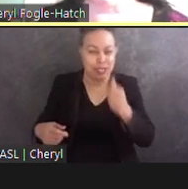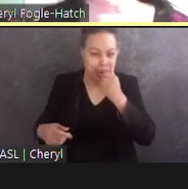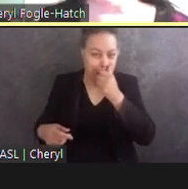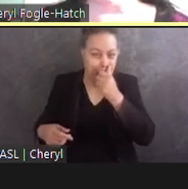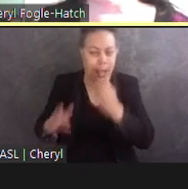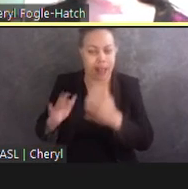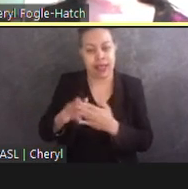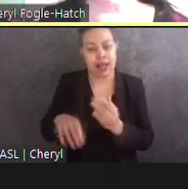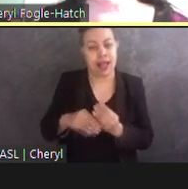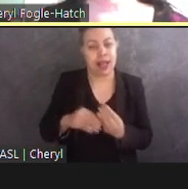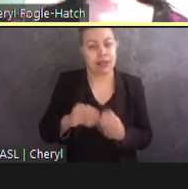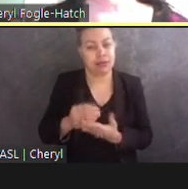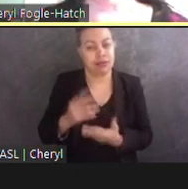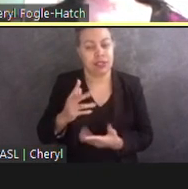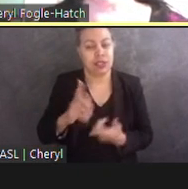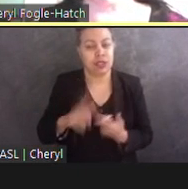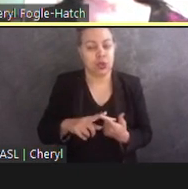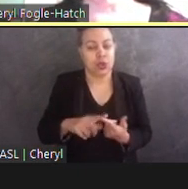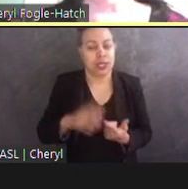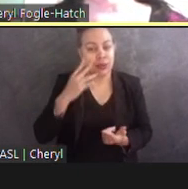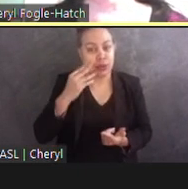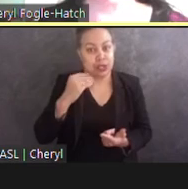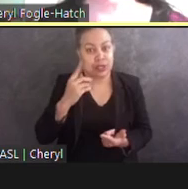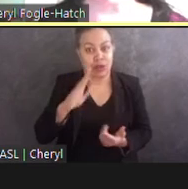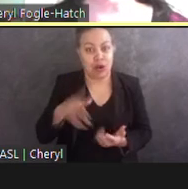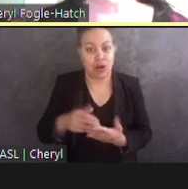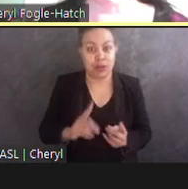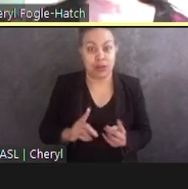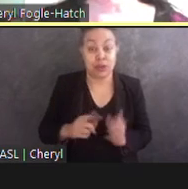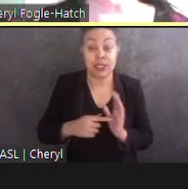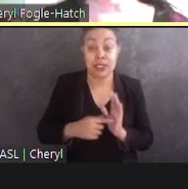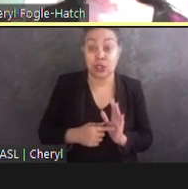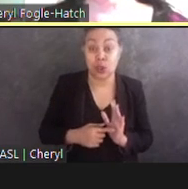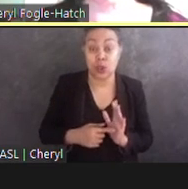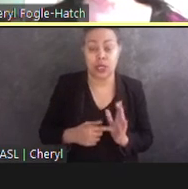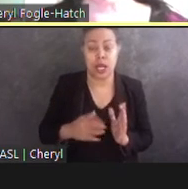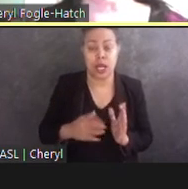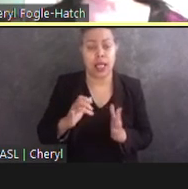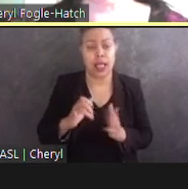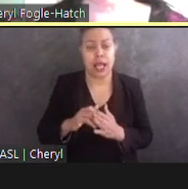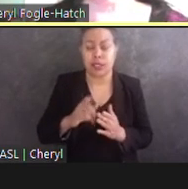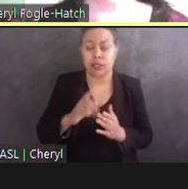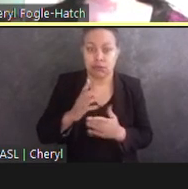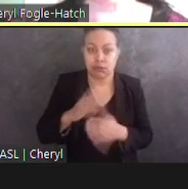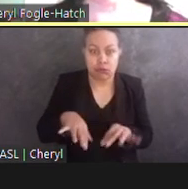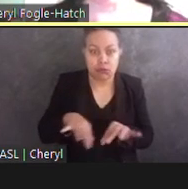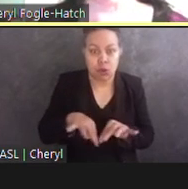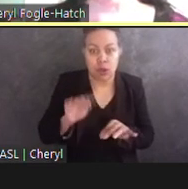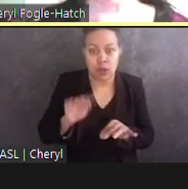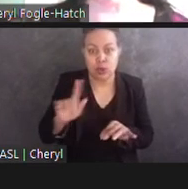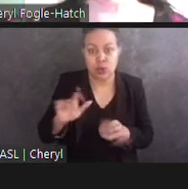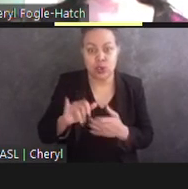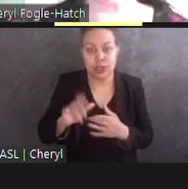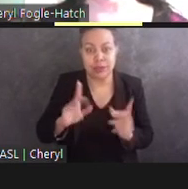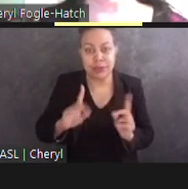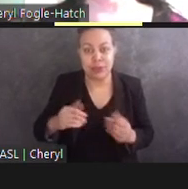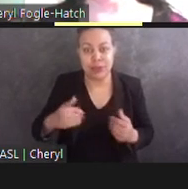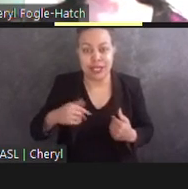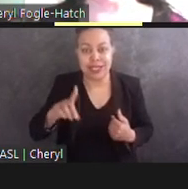it shows the extent of the misperceptions about crucial tools that people with disabilities use to perform